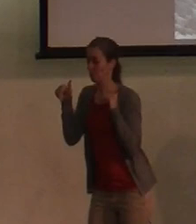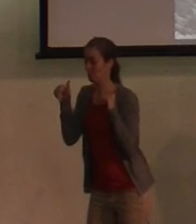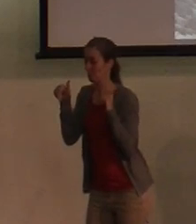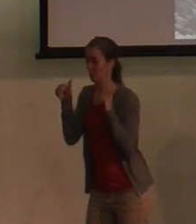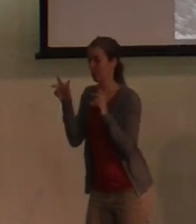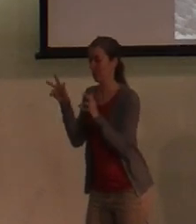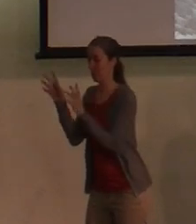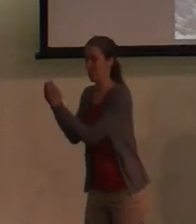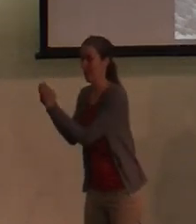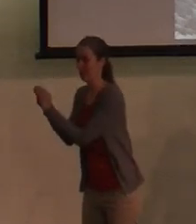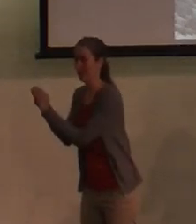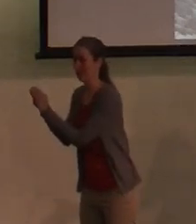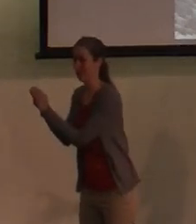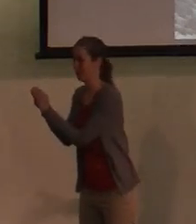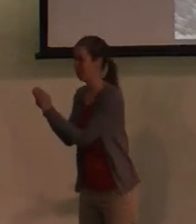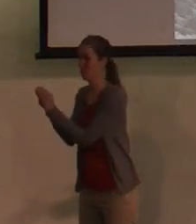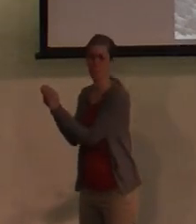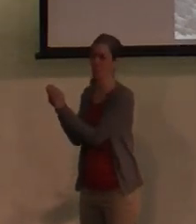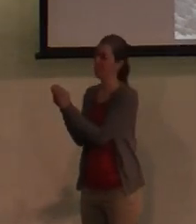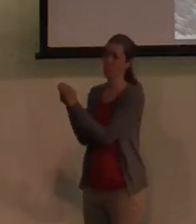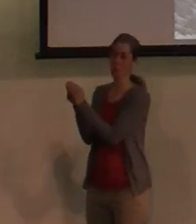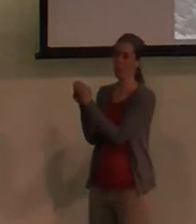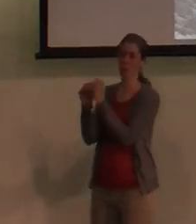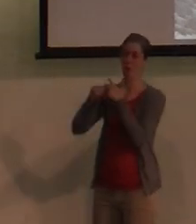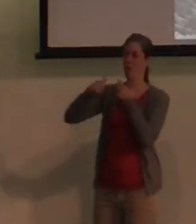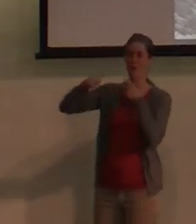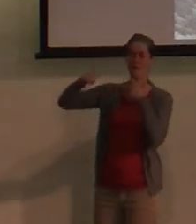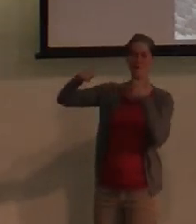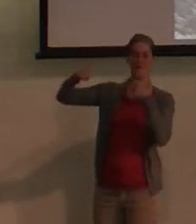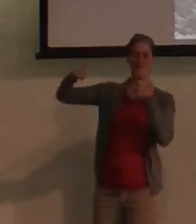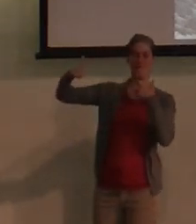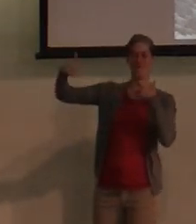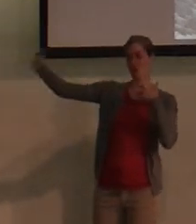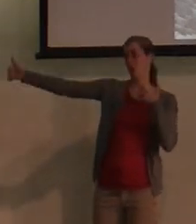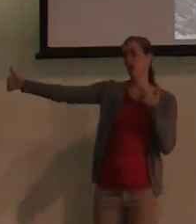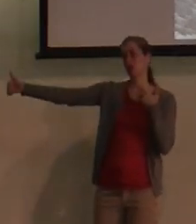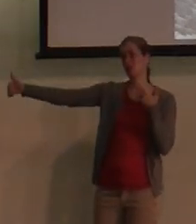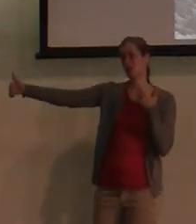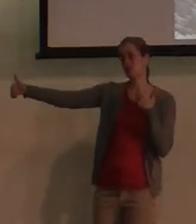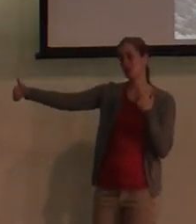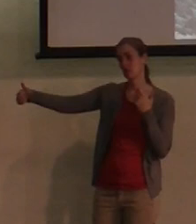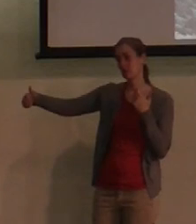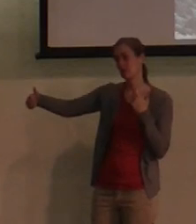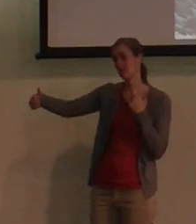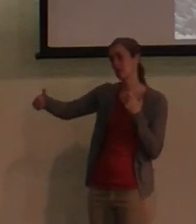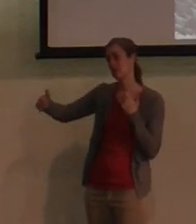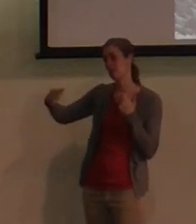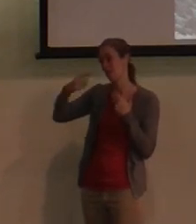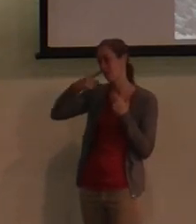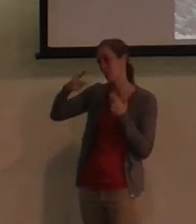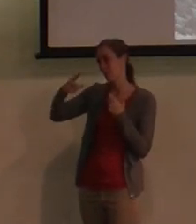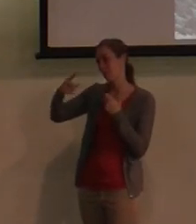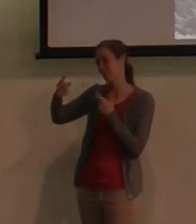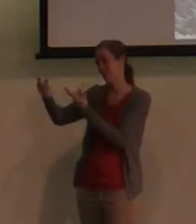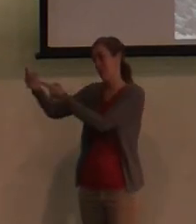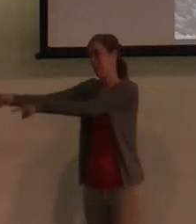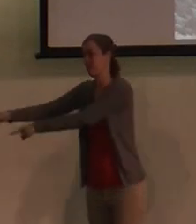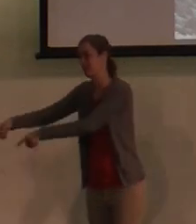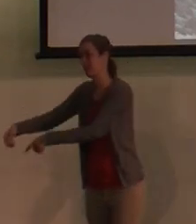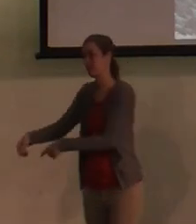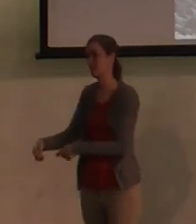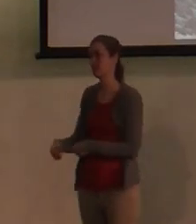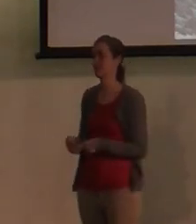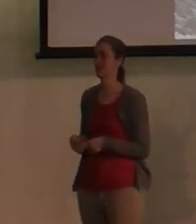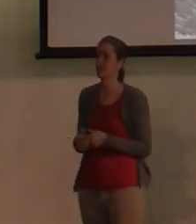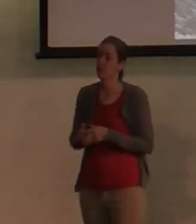Cornelius. And it was like, well, it's nothing like that at all. But they traveled a really good distance for that to take place at the same time.